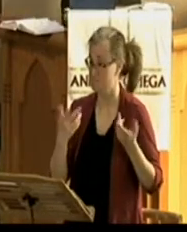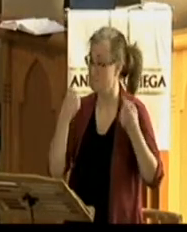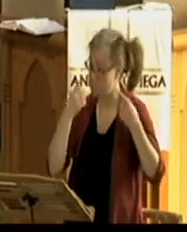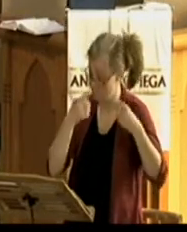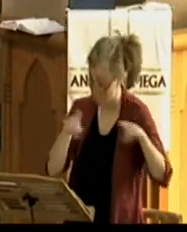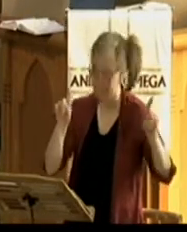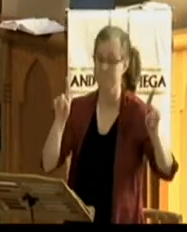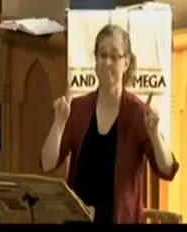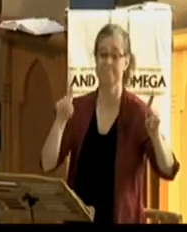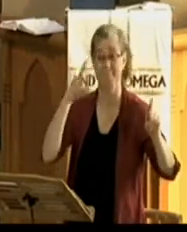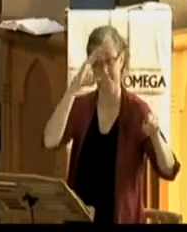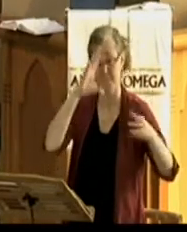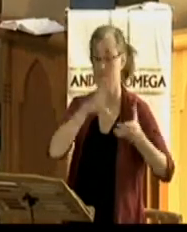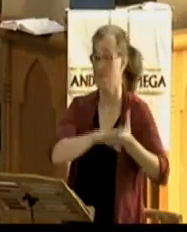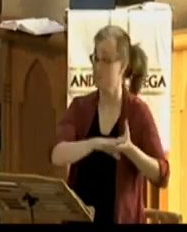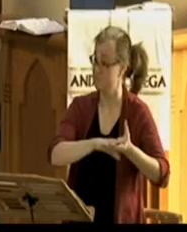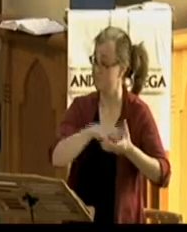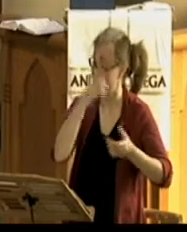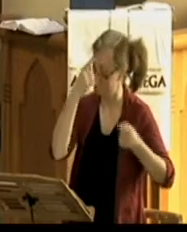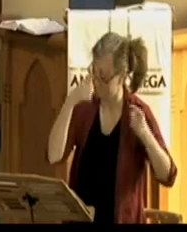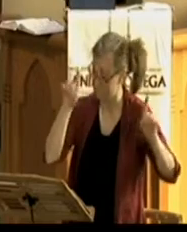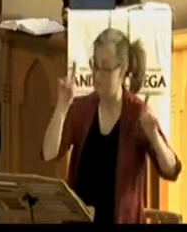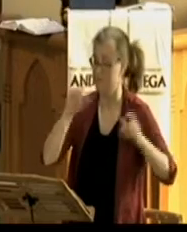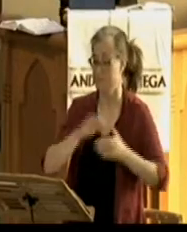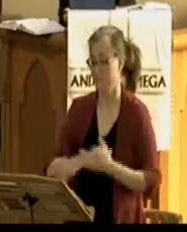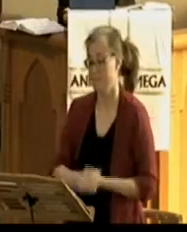recording all this so that we would believe, so our faith would be strengthened.